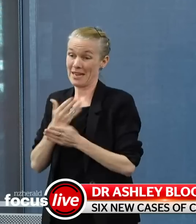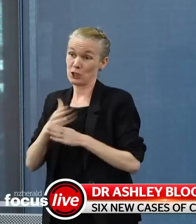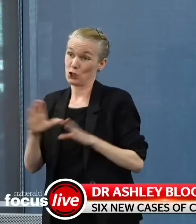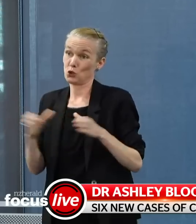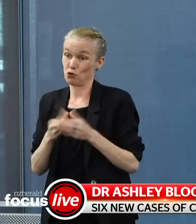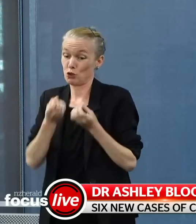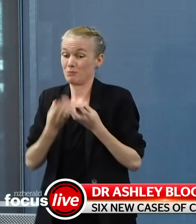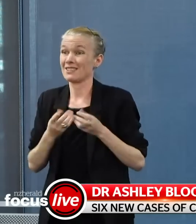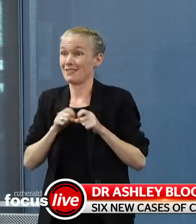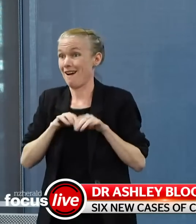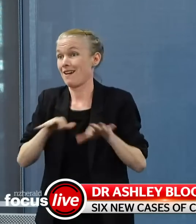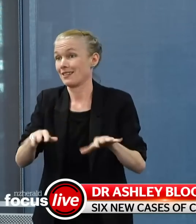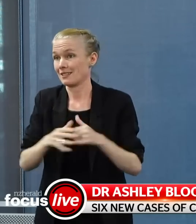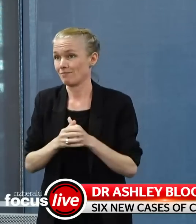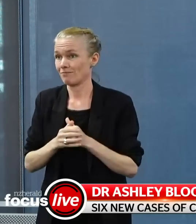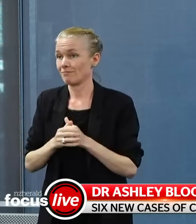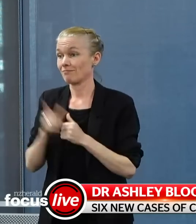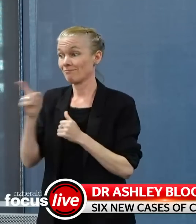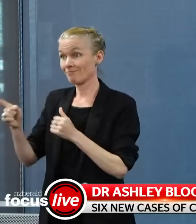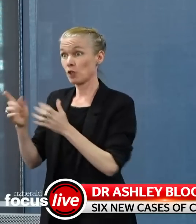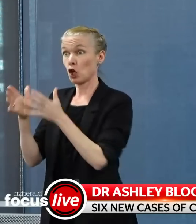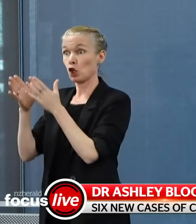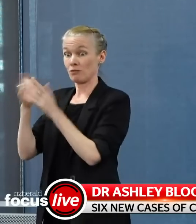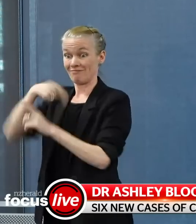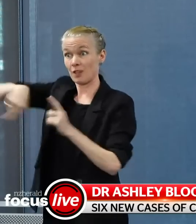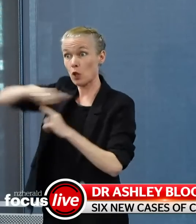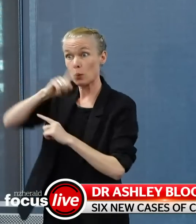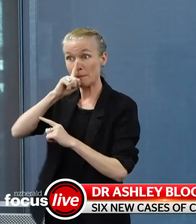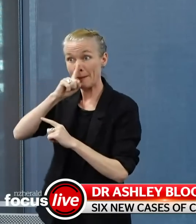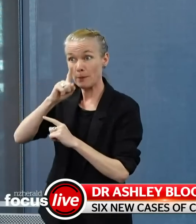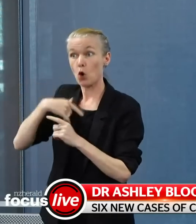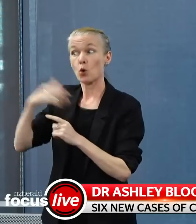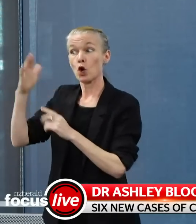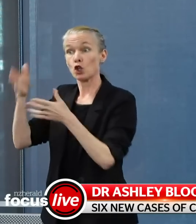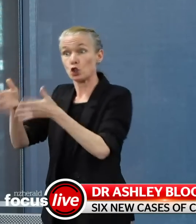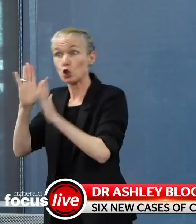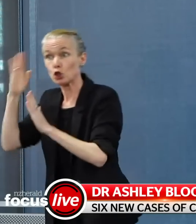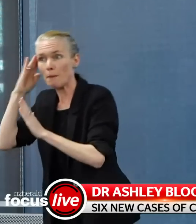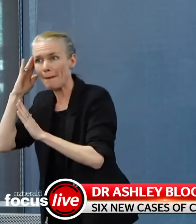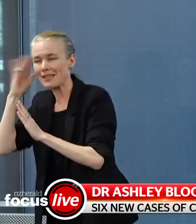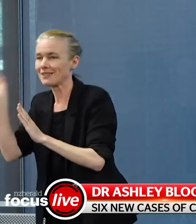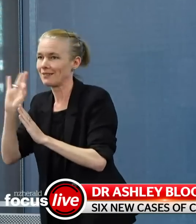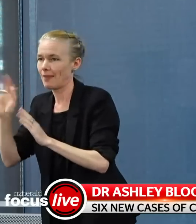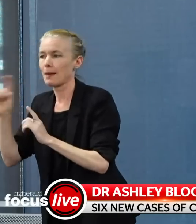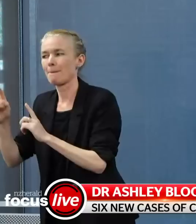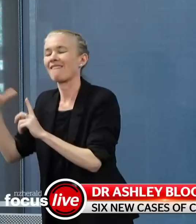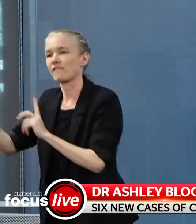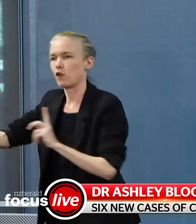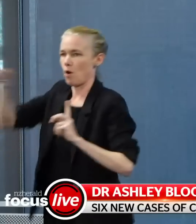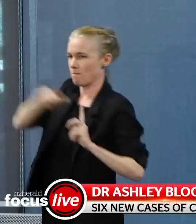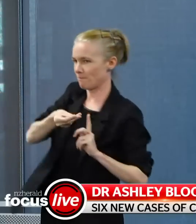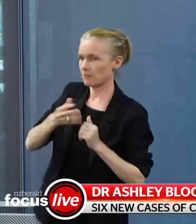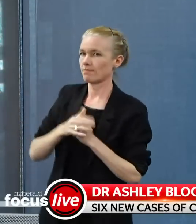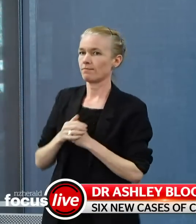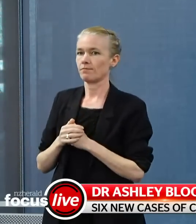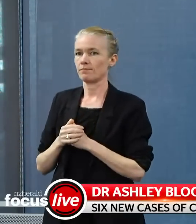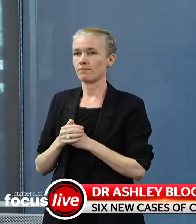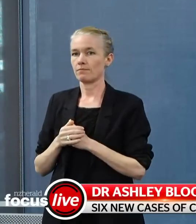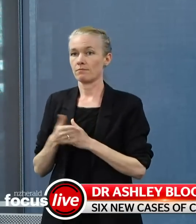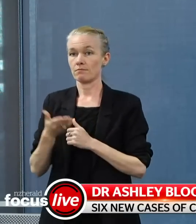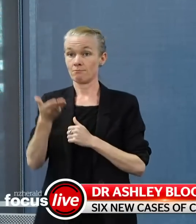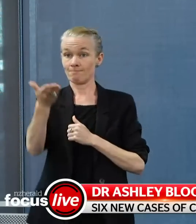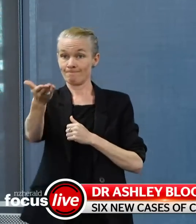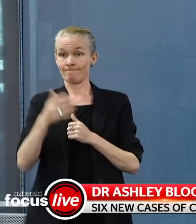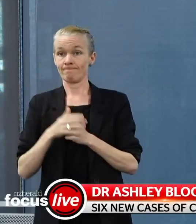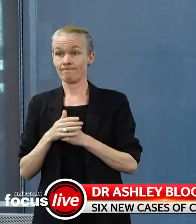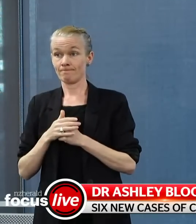That isn't part of the fellowship, but it does link back to it. The Health Minister has indicated the police has been brought in to support with the